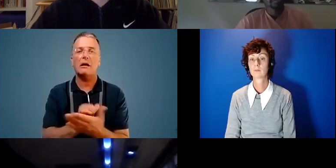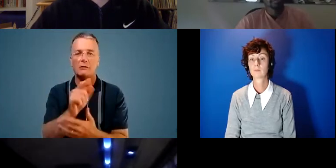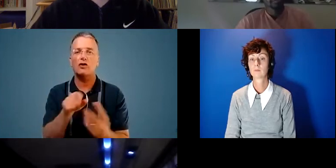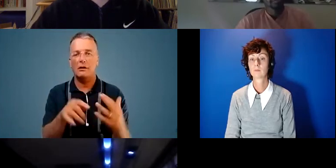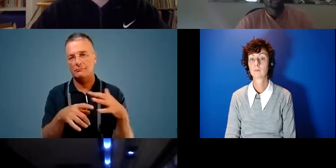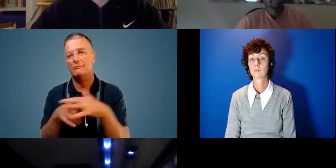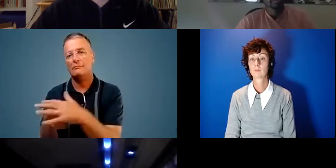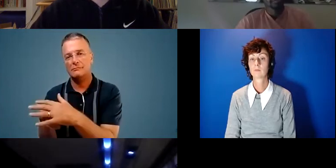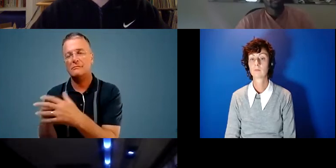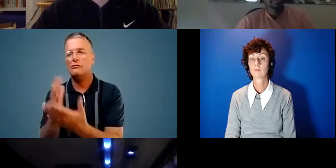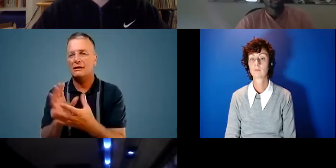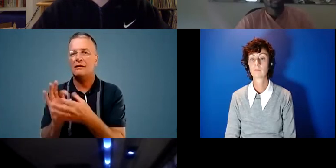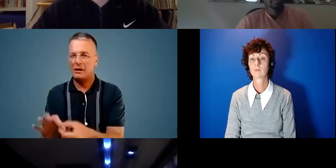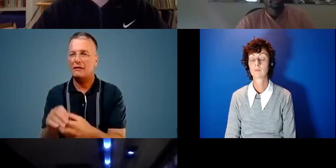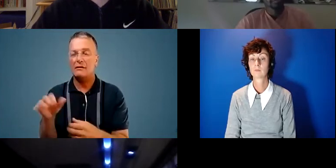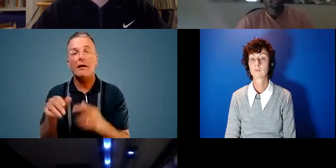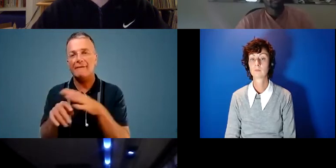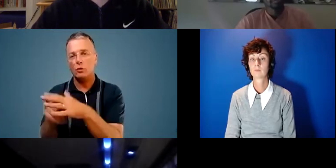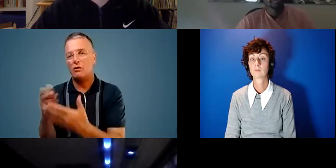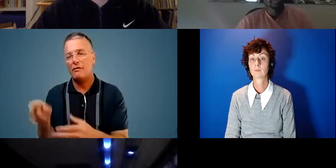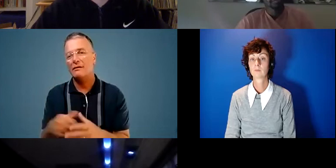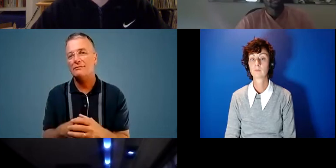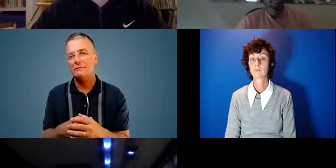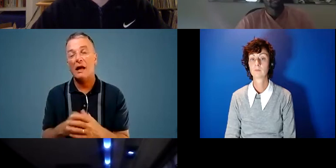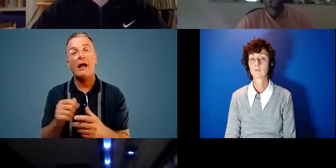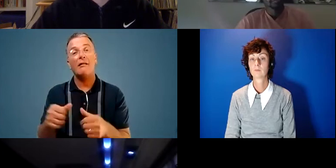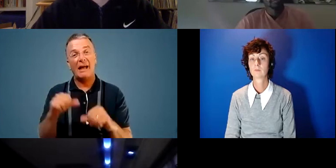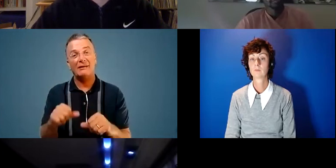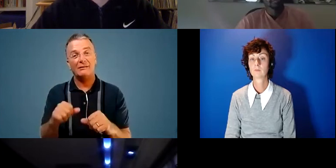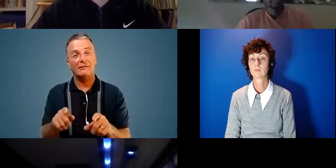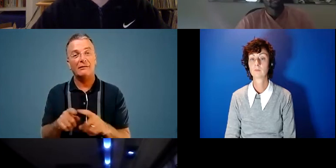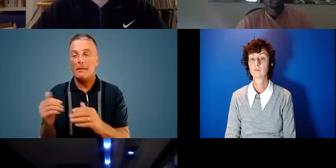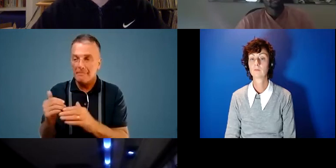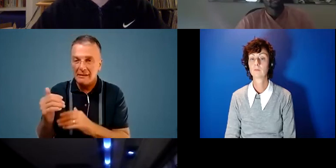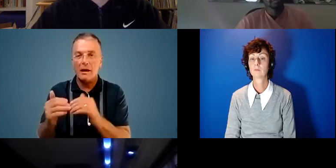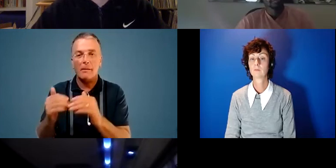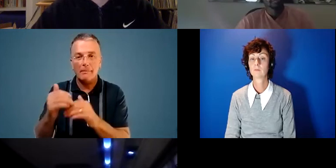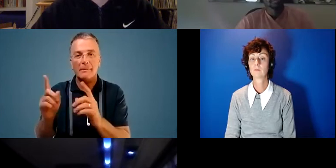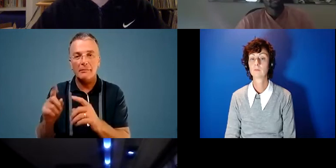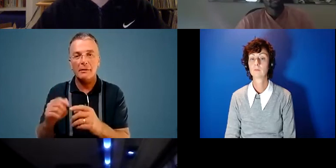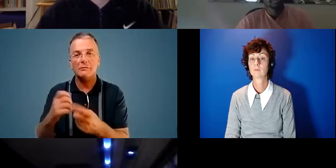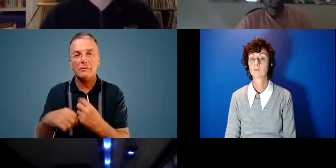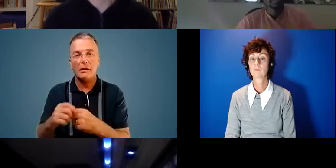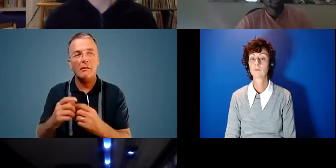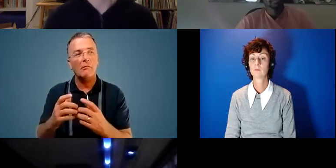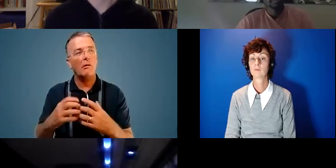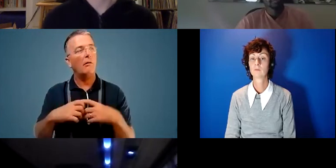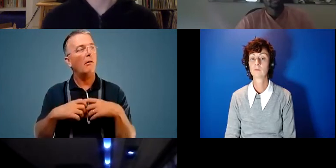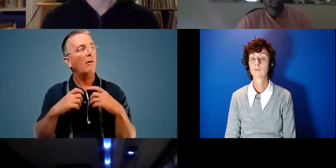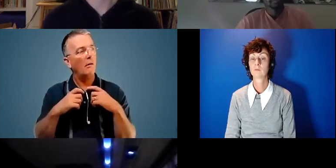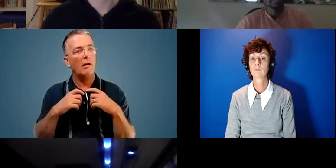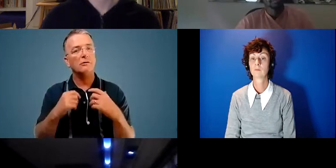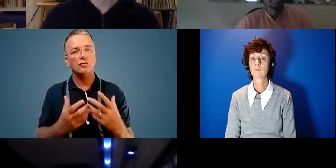um relevance and a real influence on that um and then it's like building people up to then be in a position where they are able to